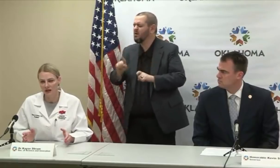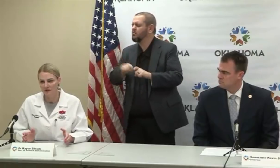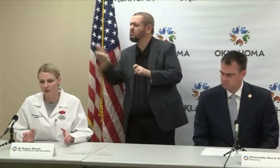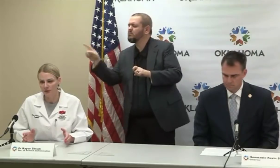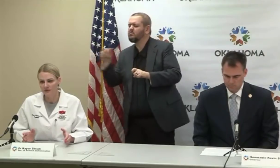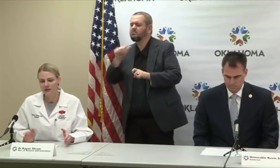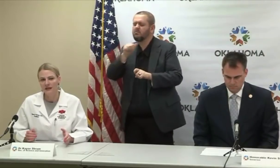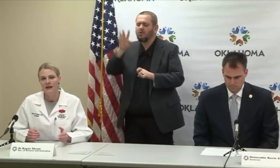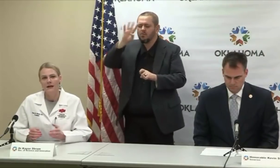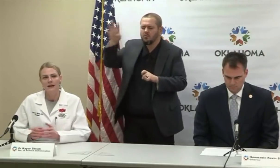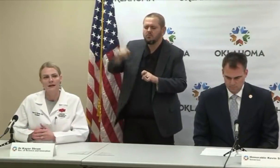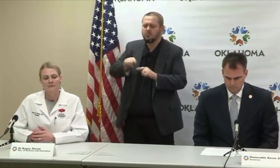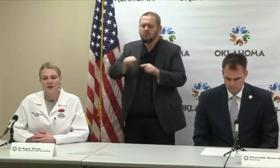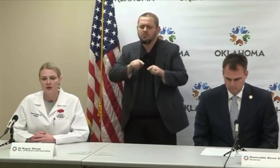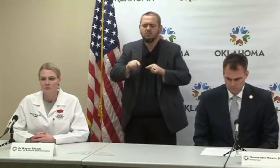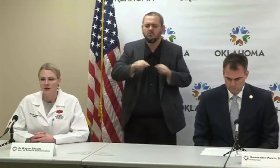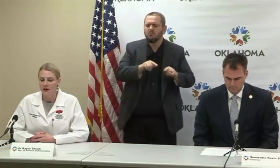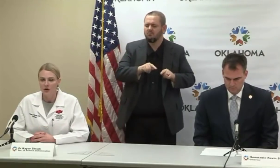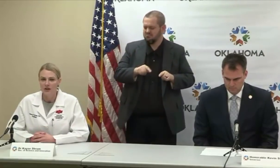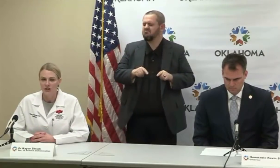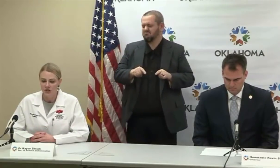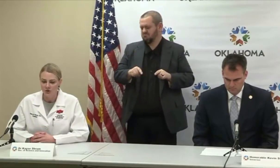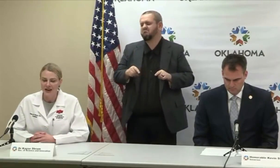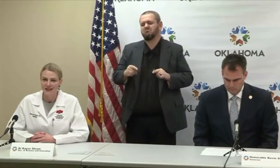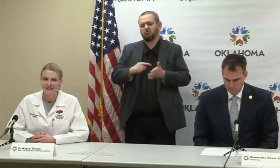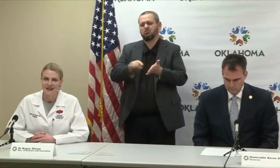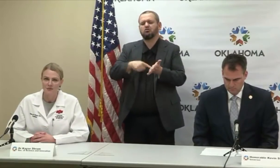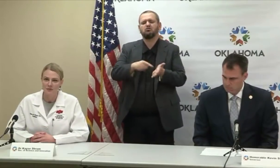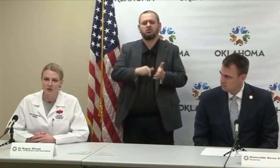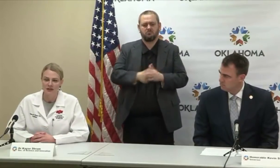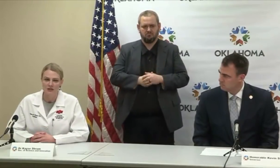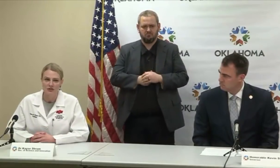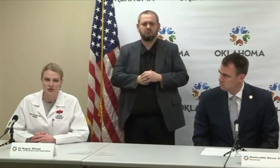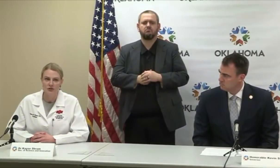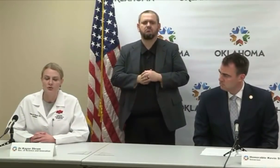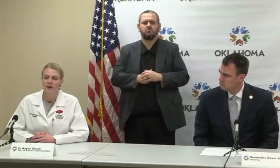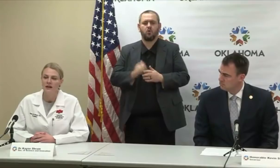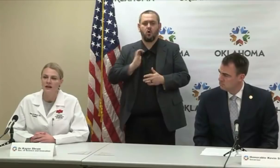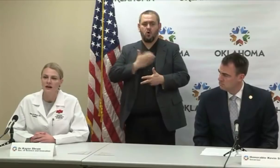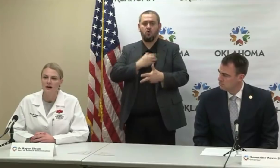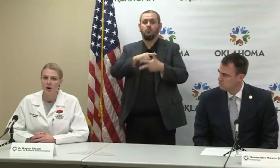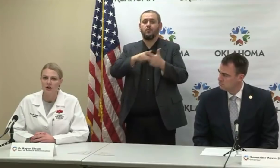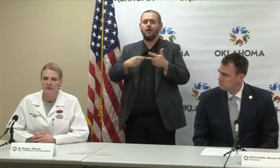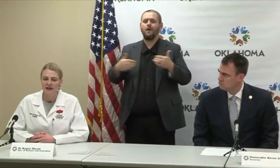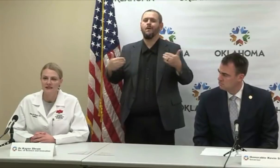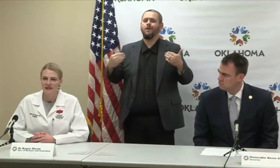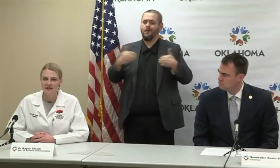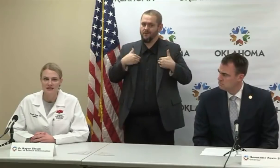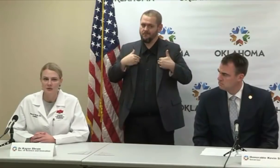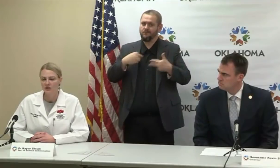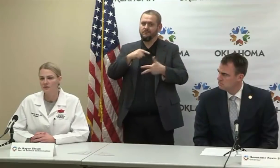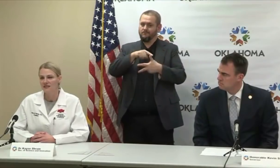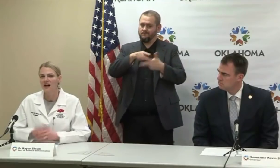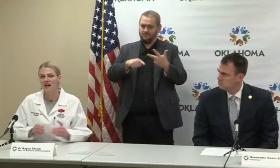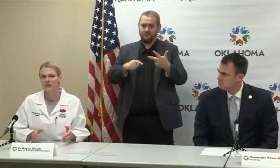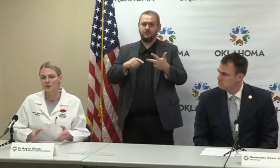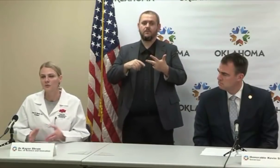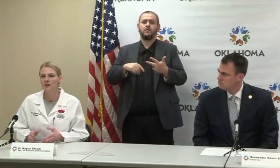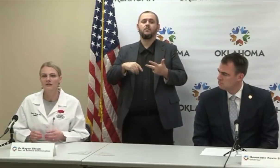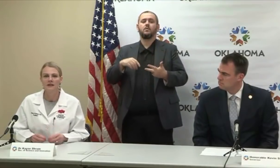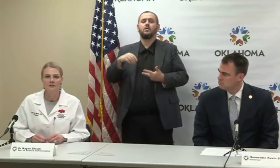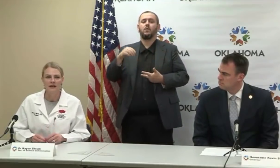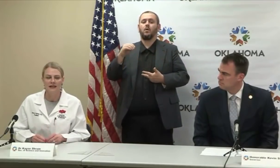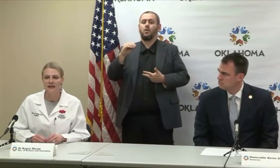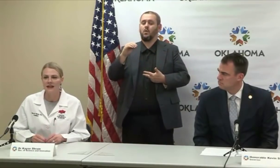different platforms. But OSU has the capability to do automated testing, which means high